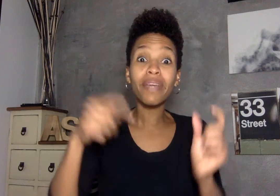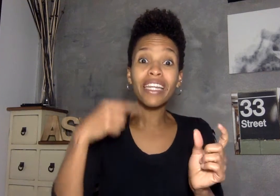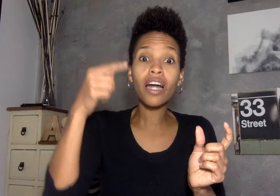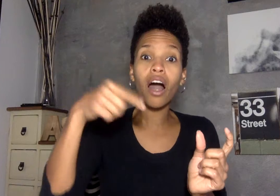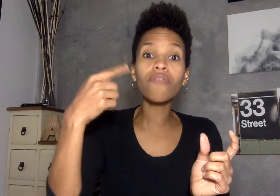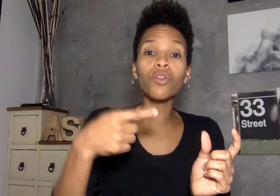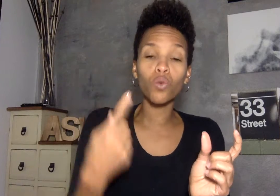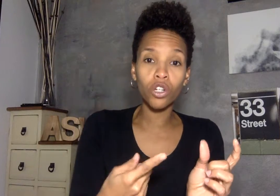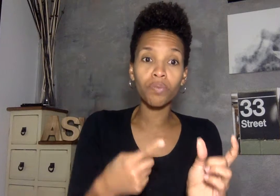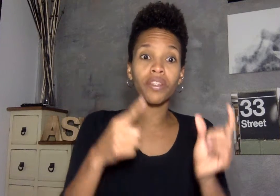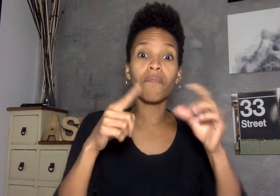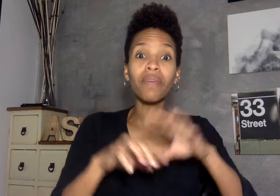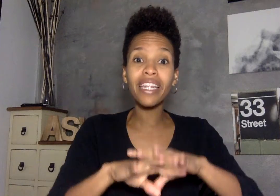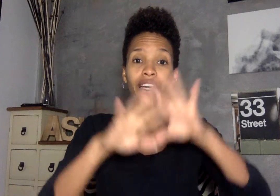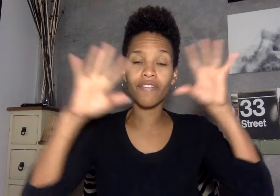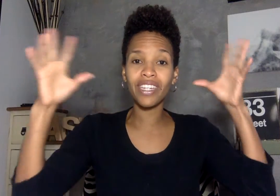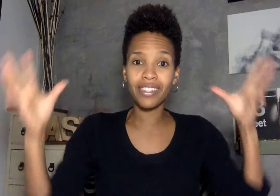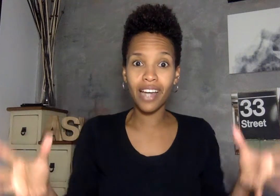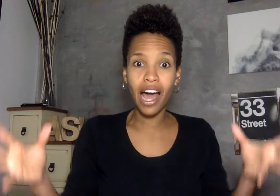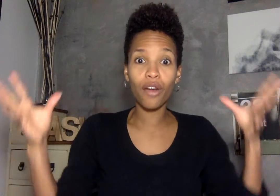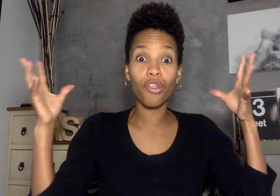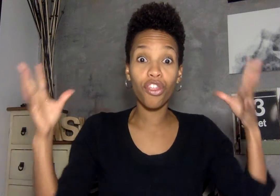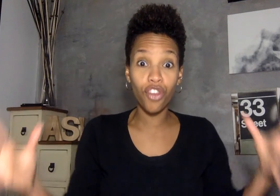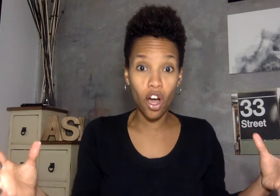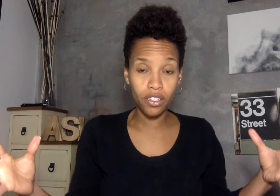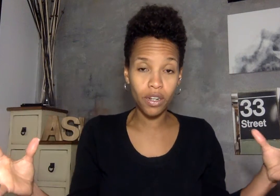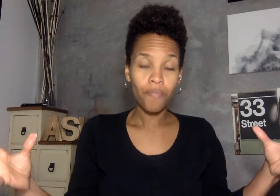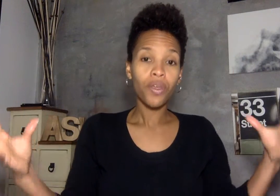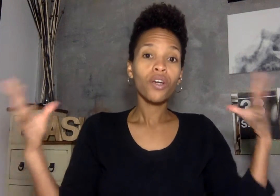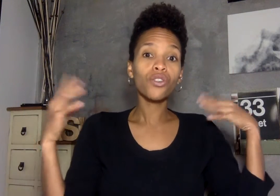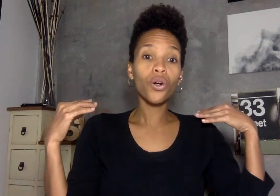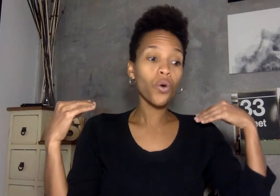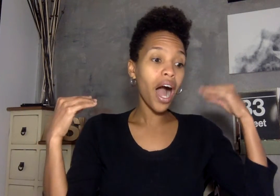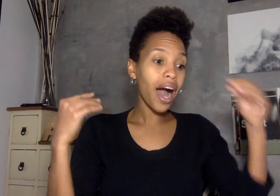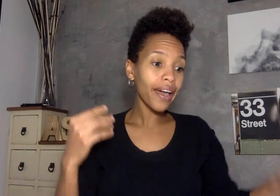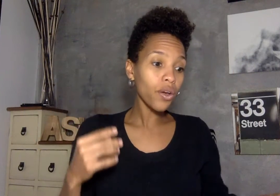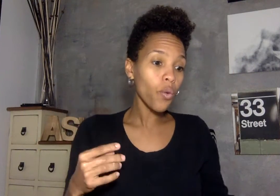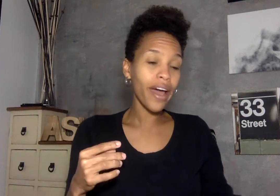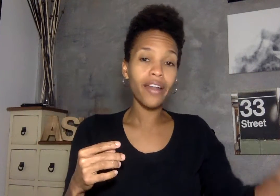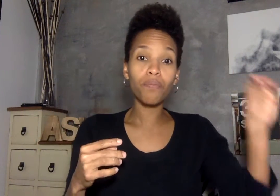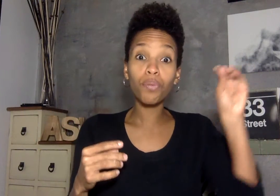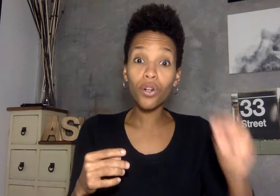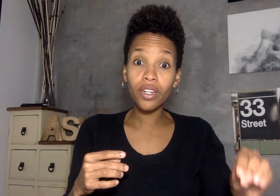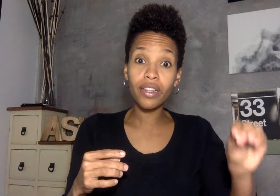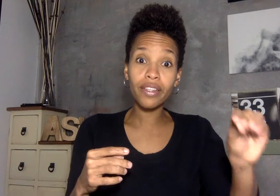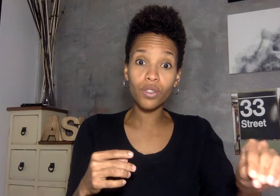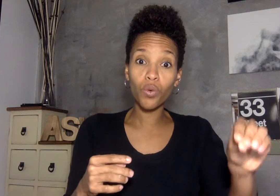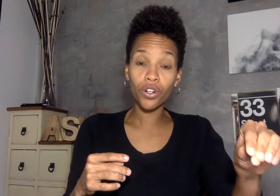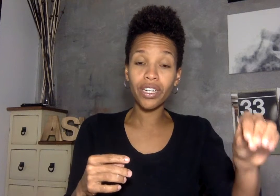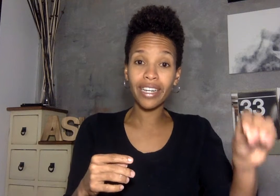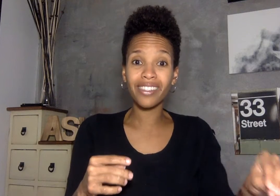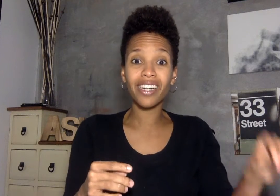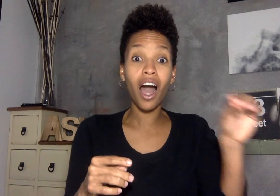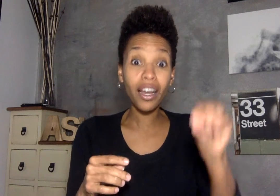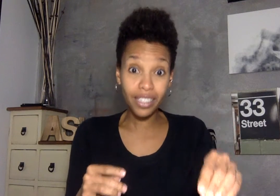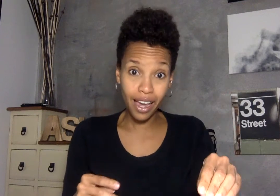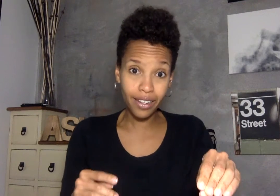meaning of the word but the meaning of the entire thought so i went ahead and put this word into context